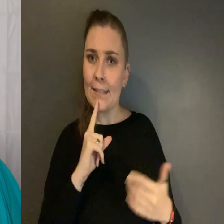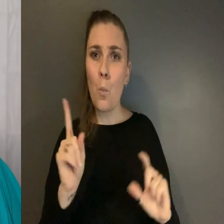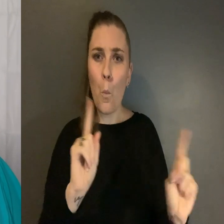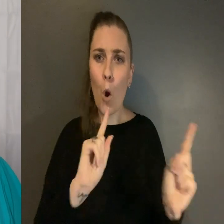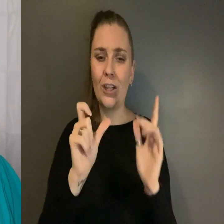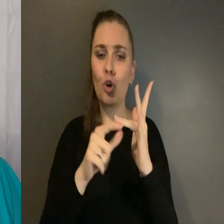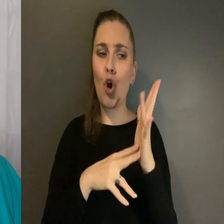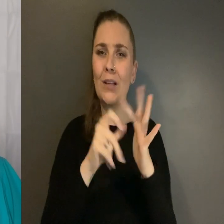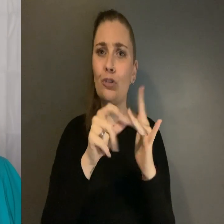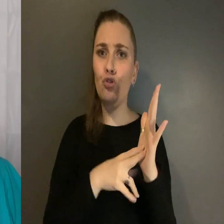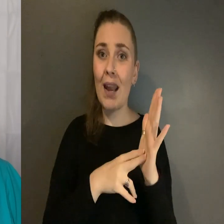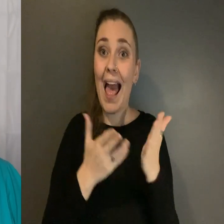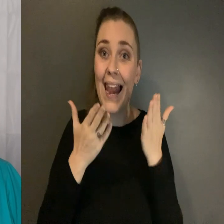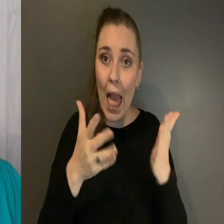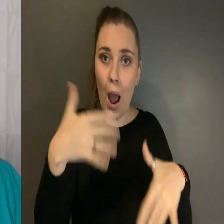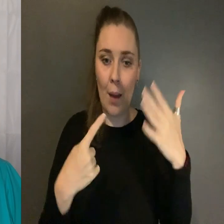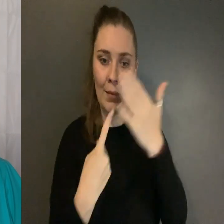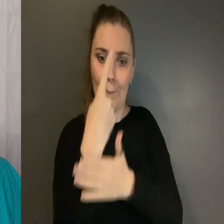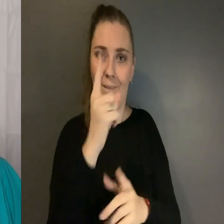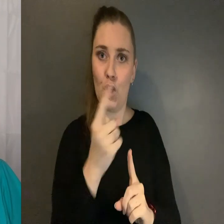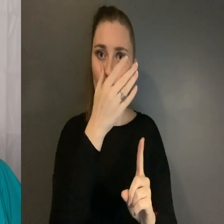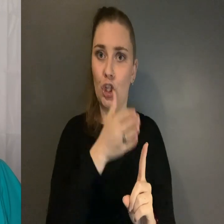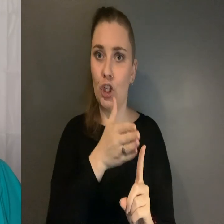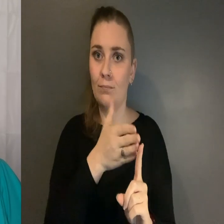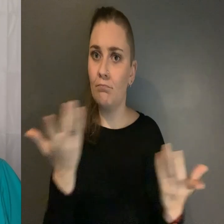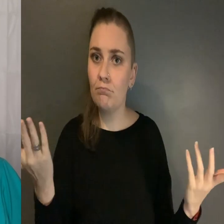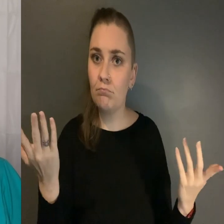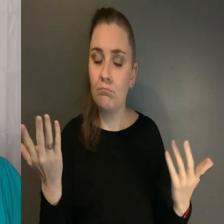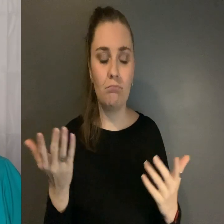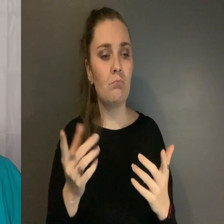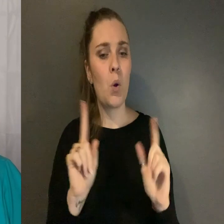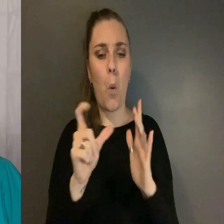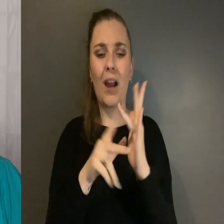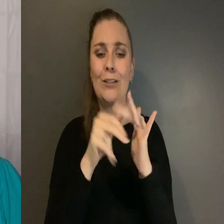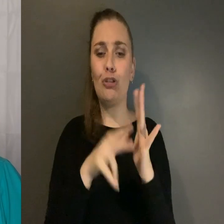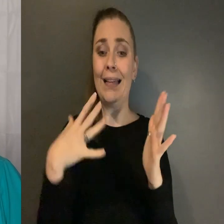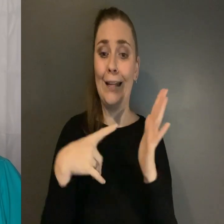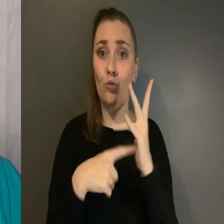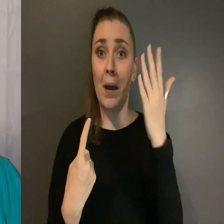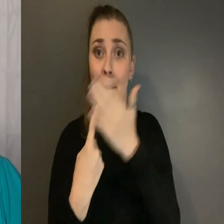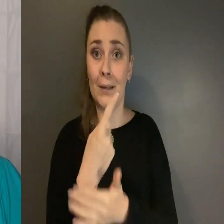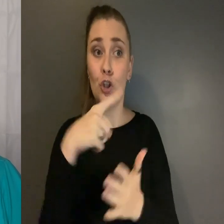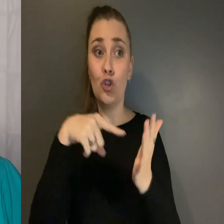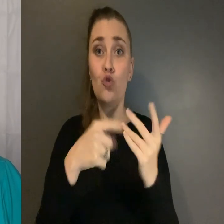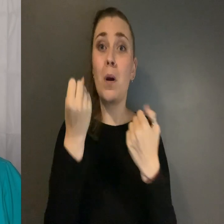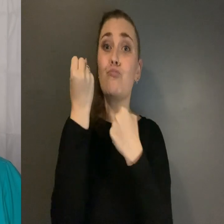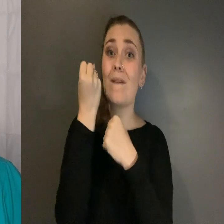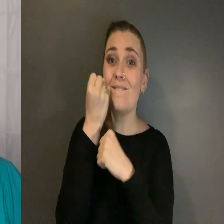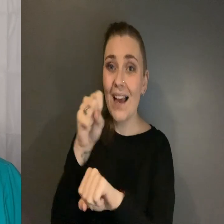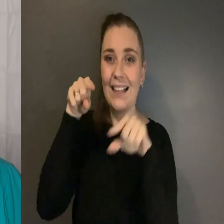that allowed harm to occur? What are the conditions that would need to exist to have prevented this harm from